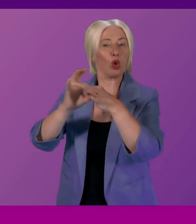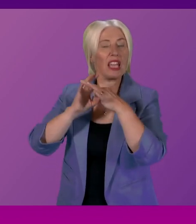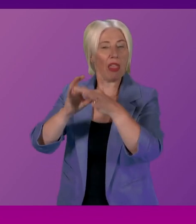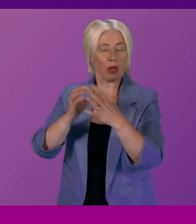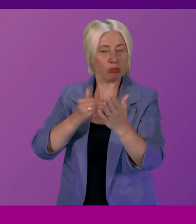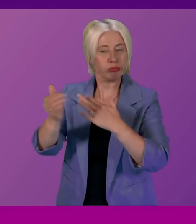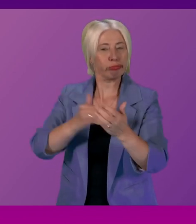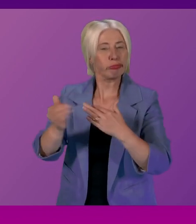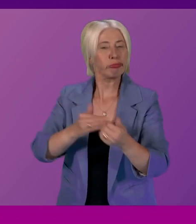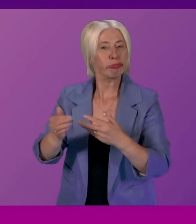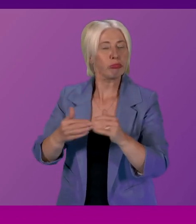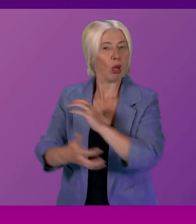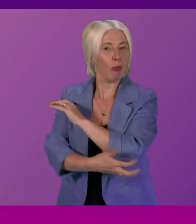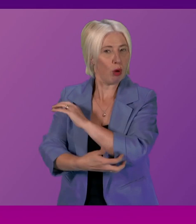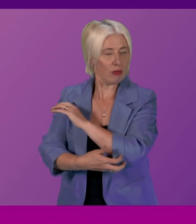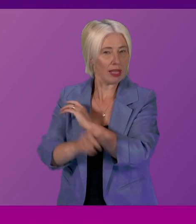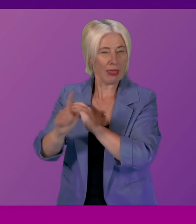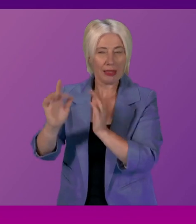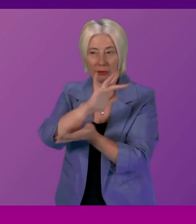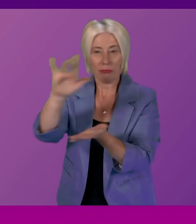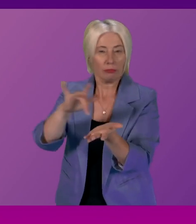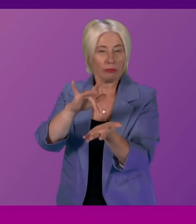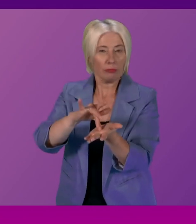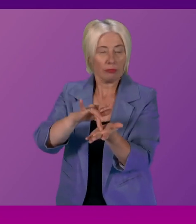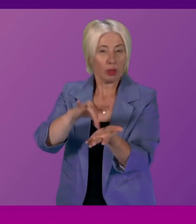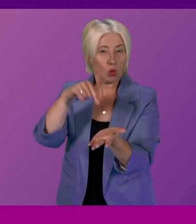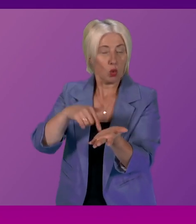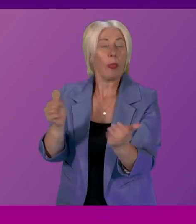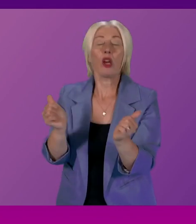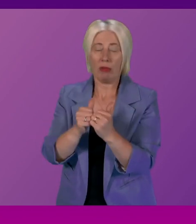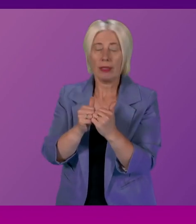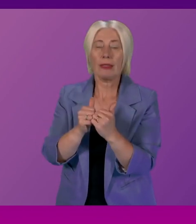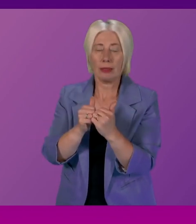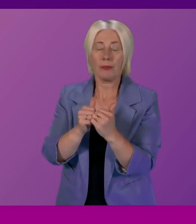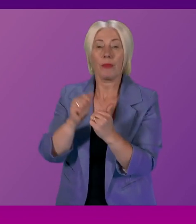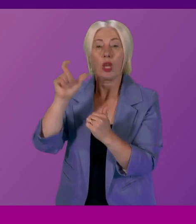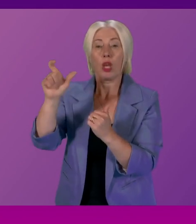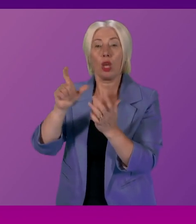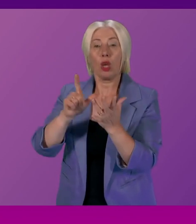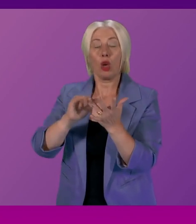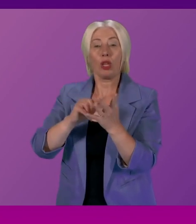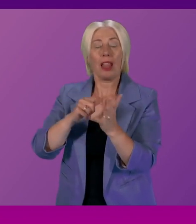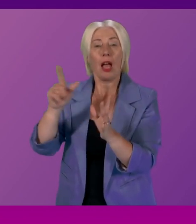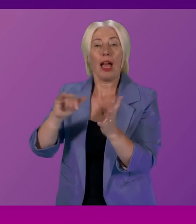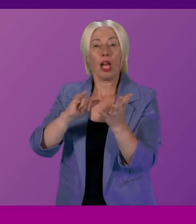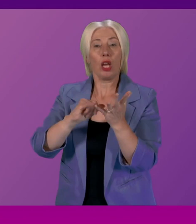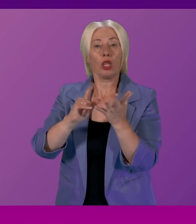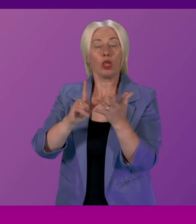poverty and it's very much central to the Verity House Agreement Kozla and Solis